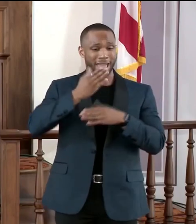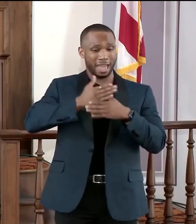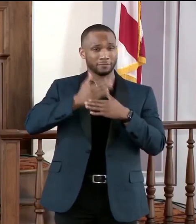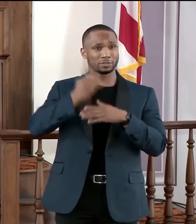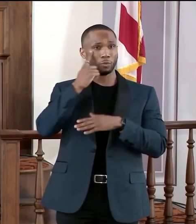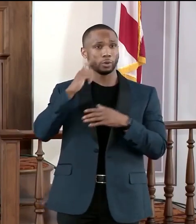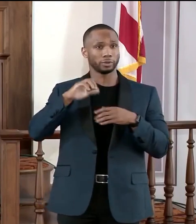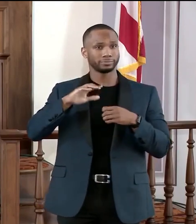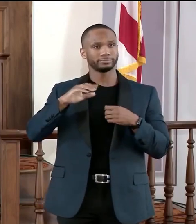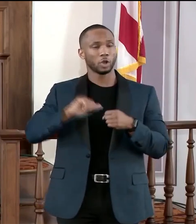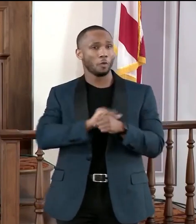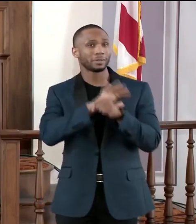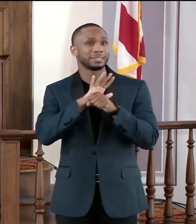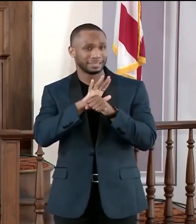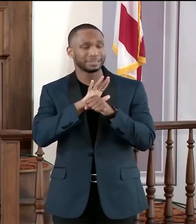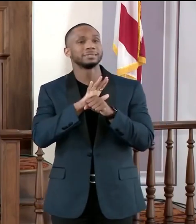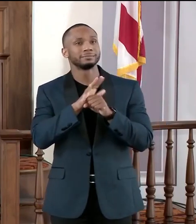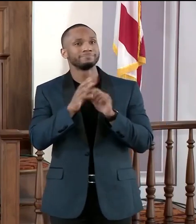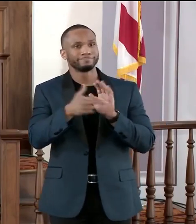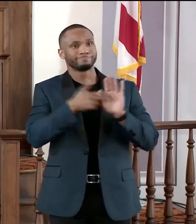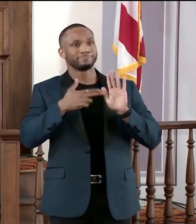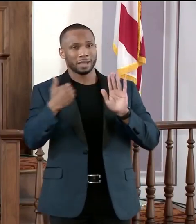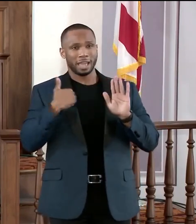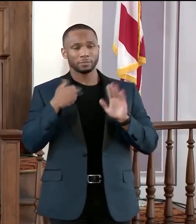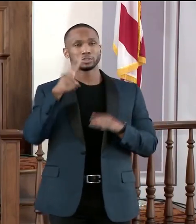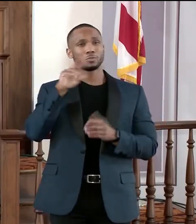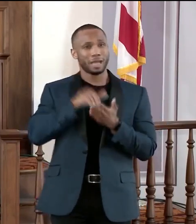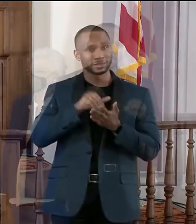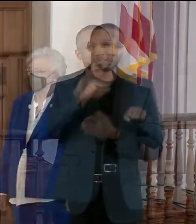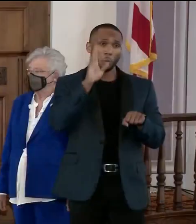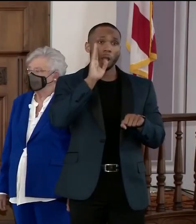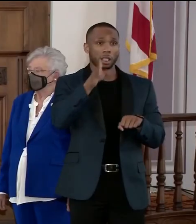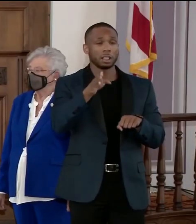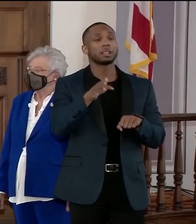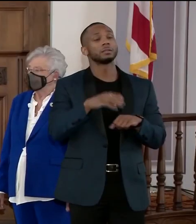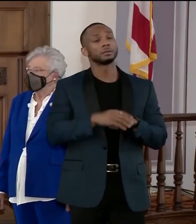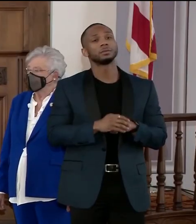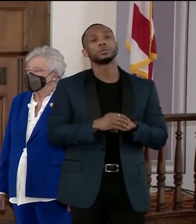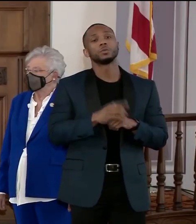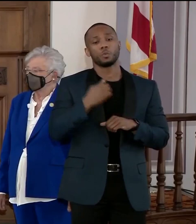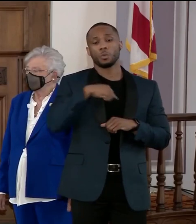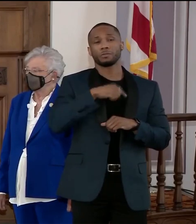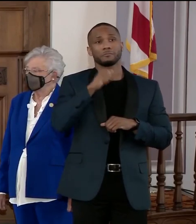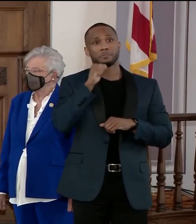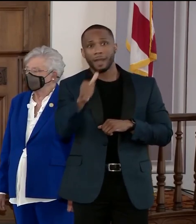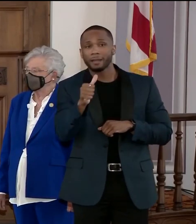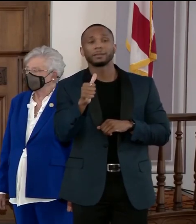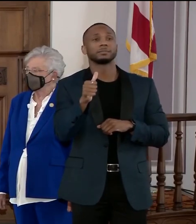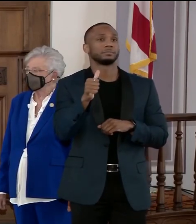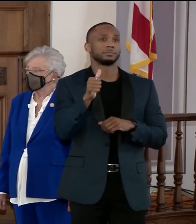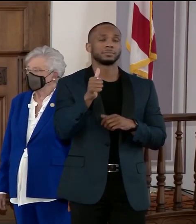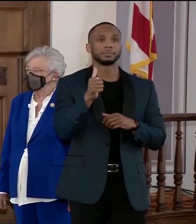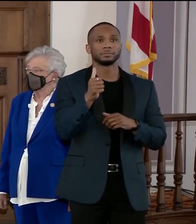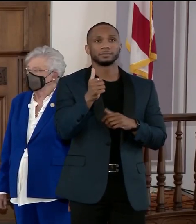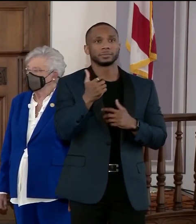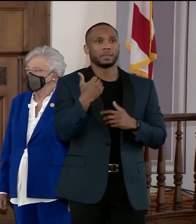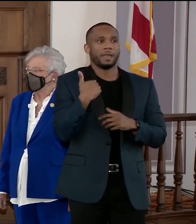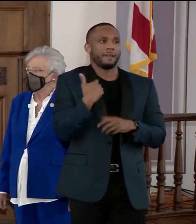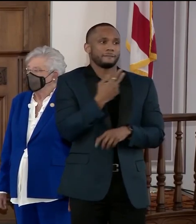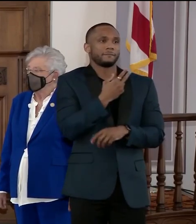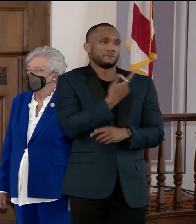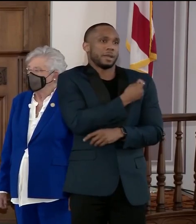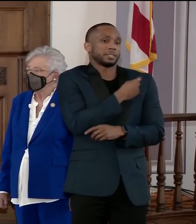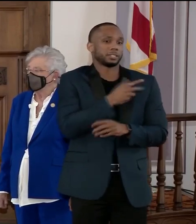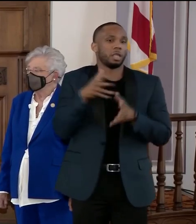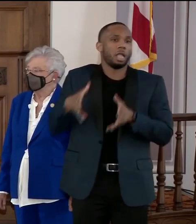and said they will not let vaccine doses go to waste. We are not going to have vaccine that's sitting in